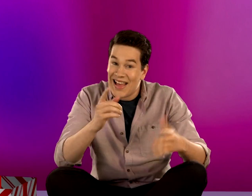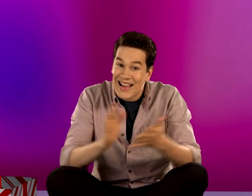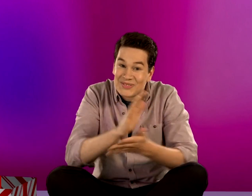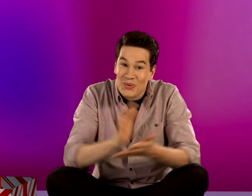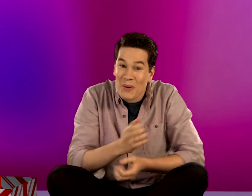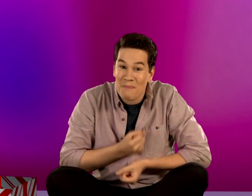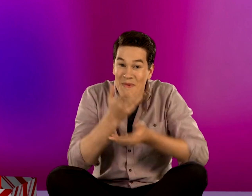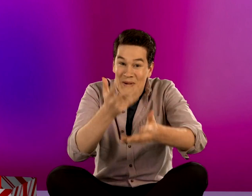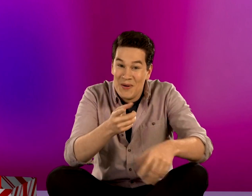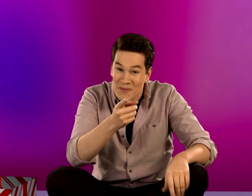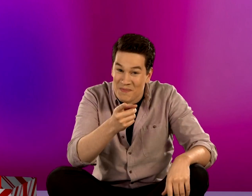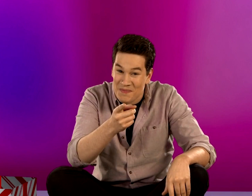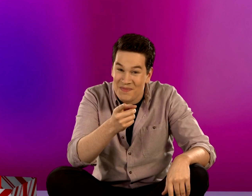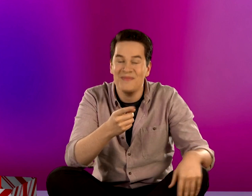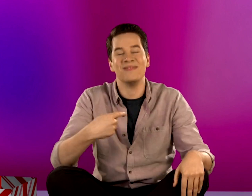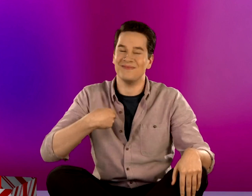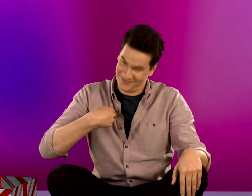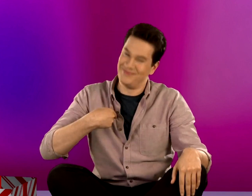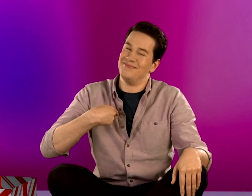Did you like that poem? I did.